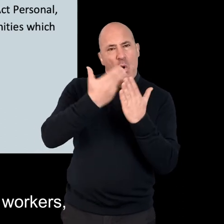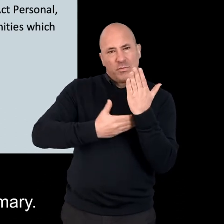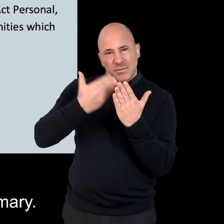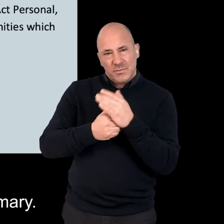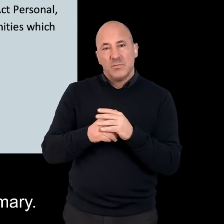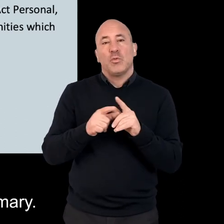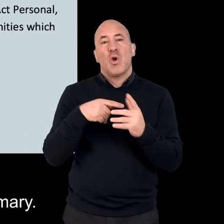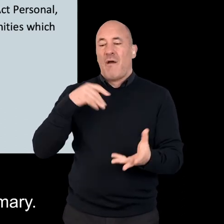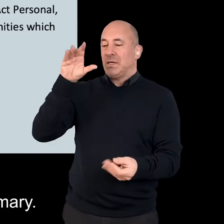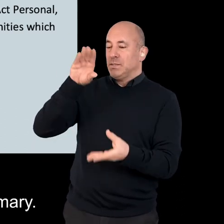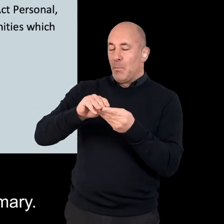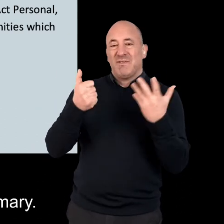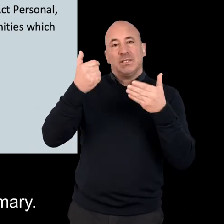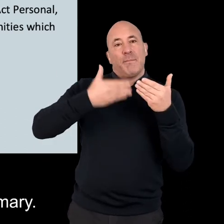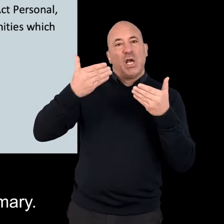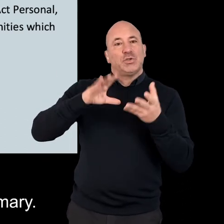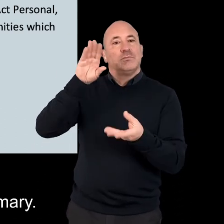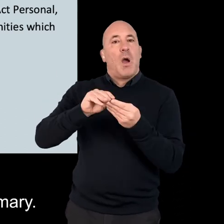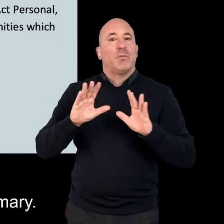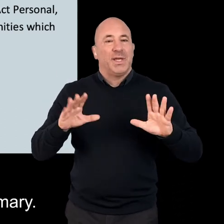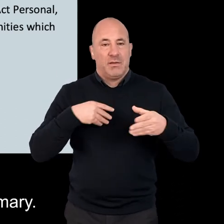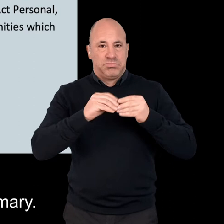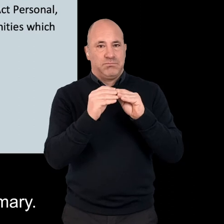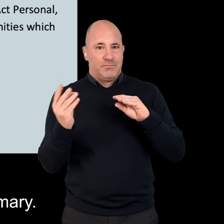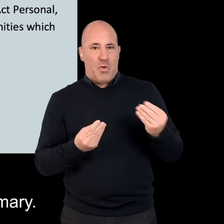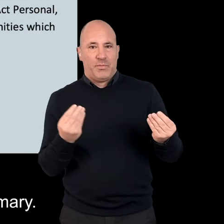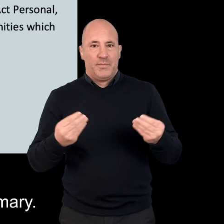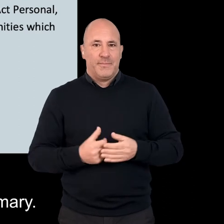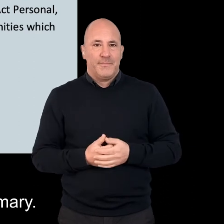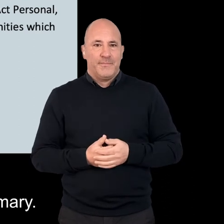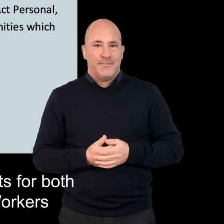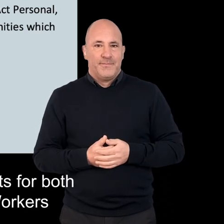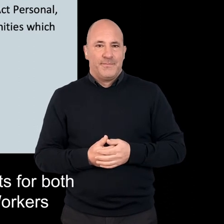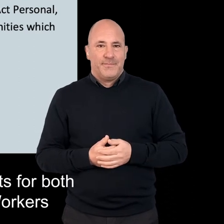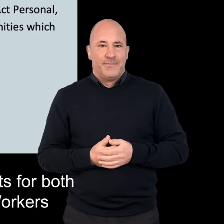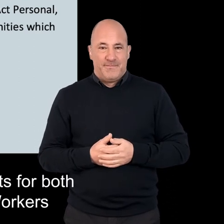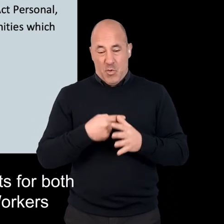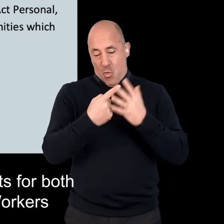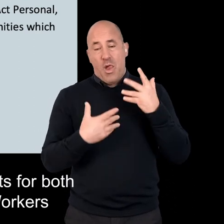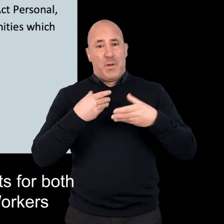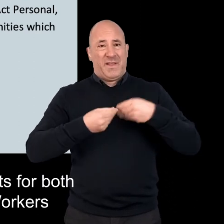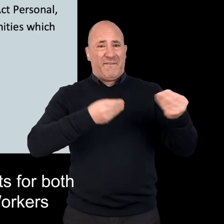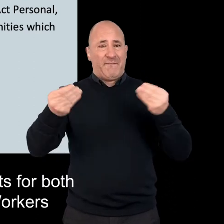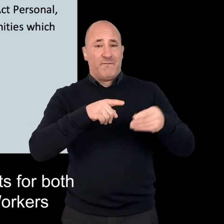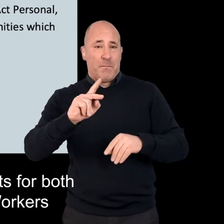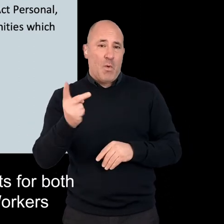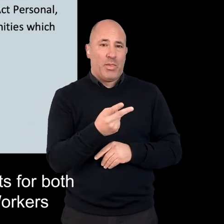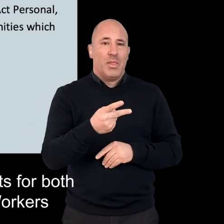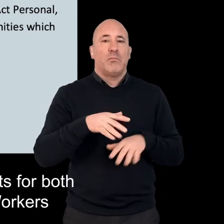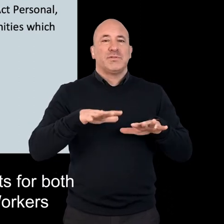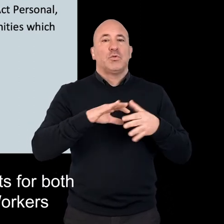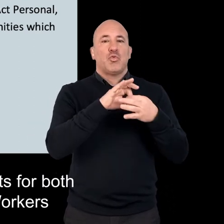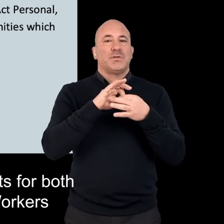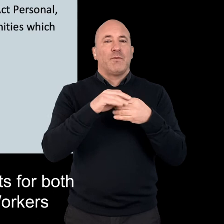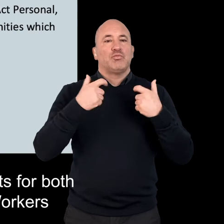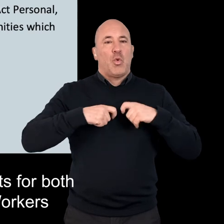workers, we will also be producing a full report and a six page summary. We will be disseminating these